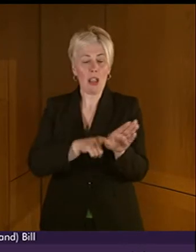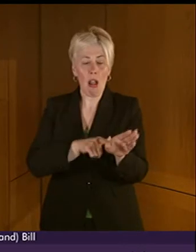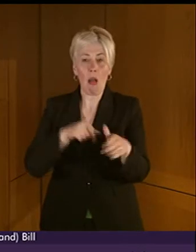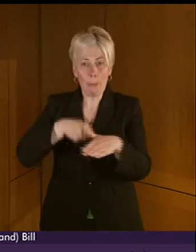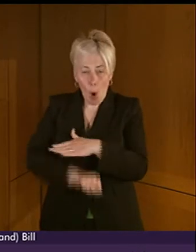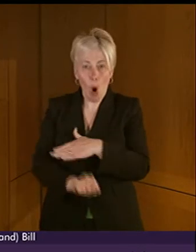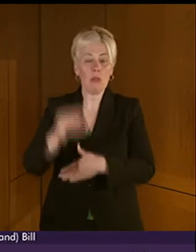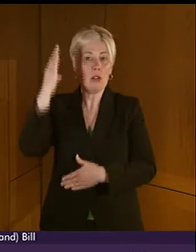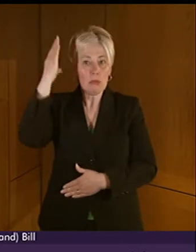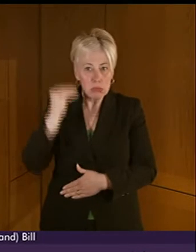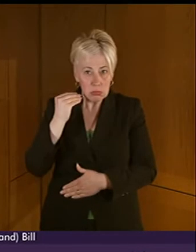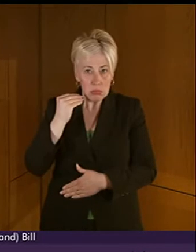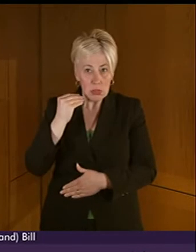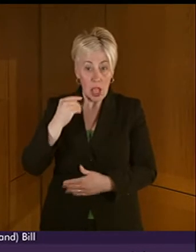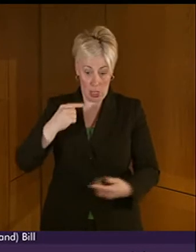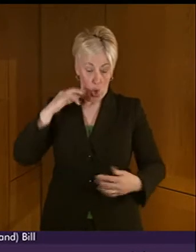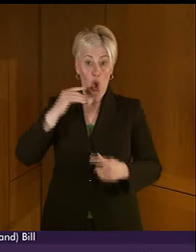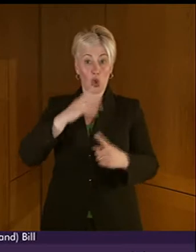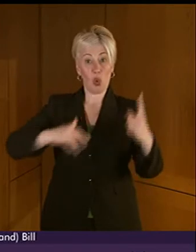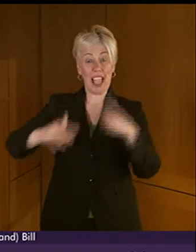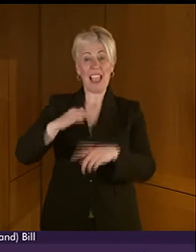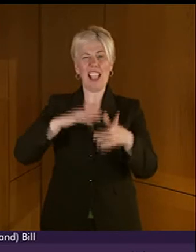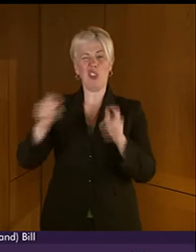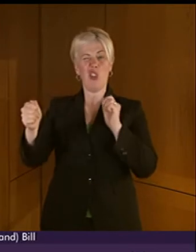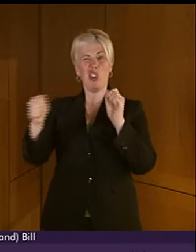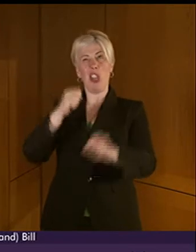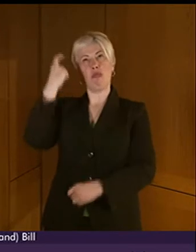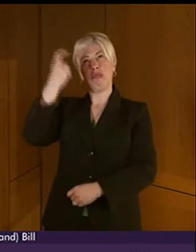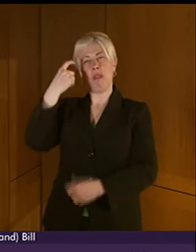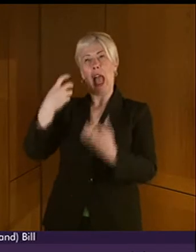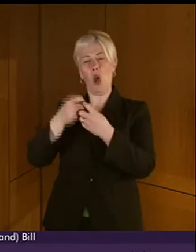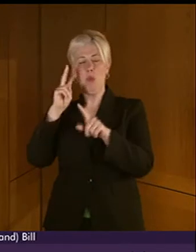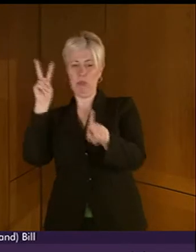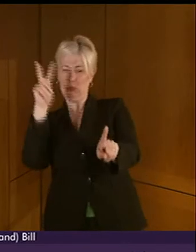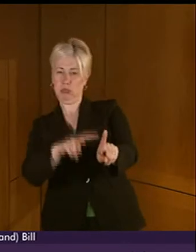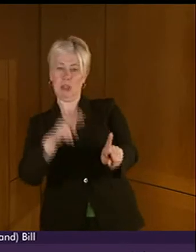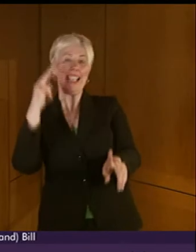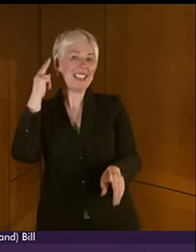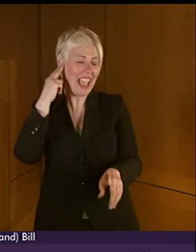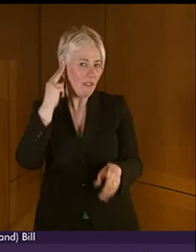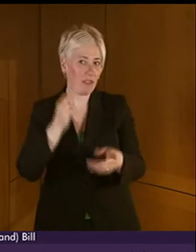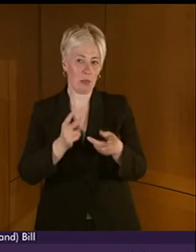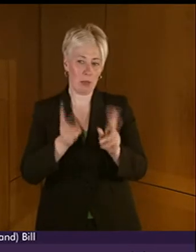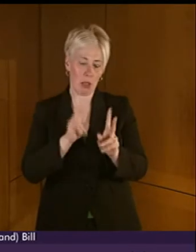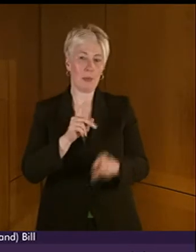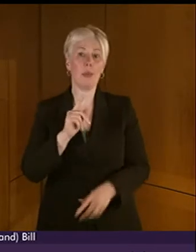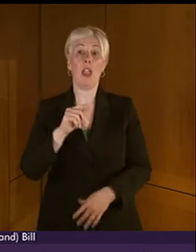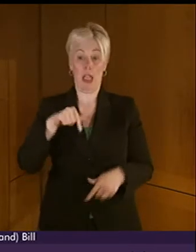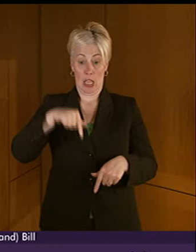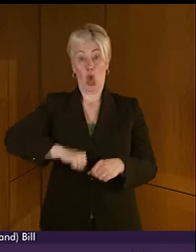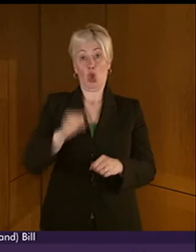we think about deaf people in our society. It is not acceptable that there are only 80 interpreters for the deaf community in Scotland.